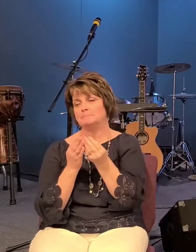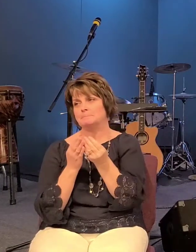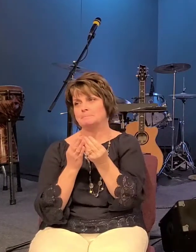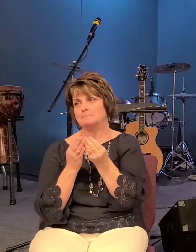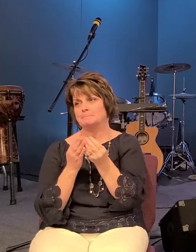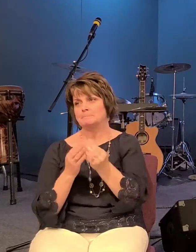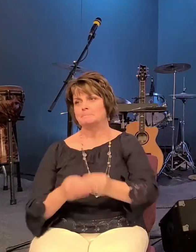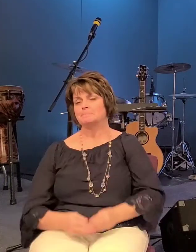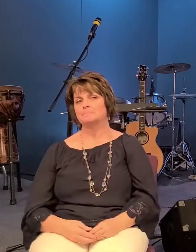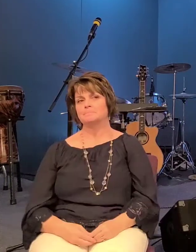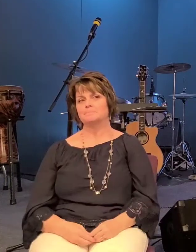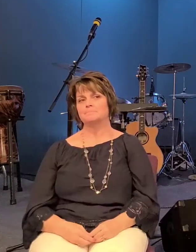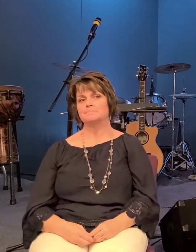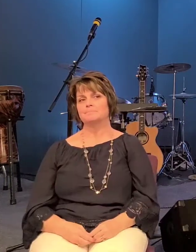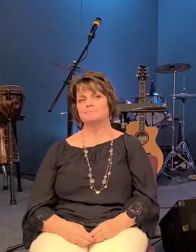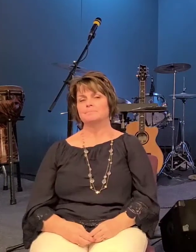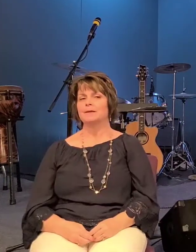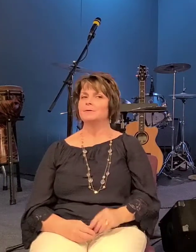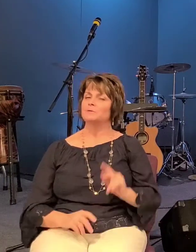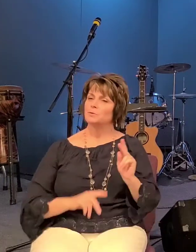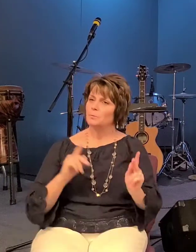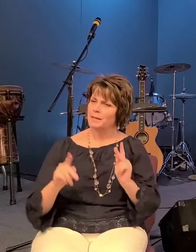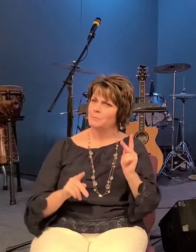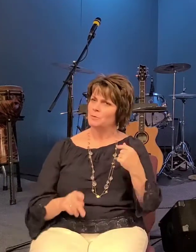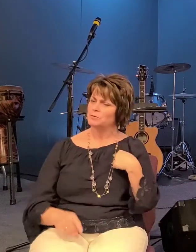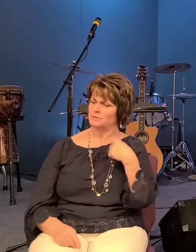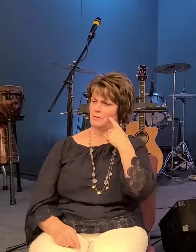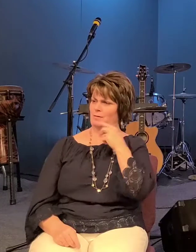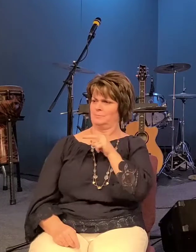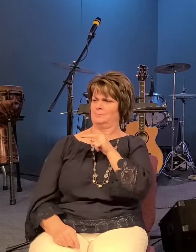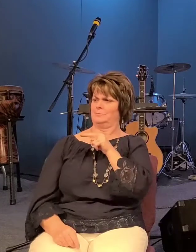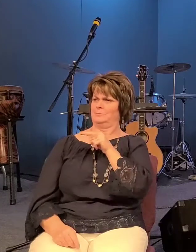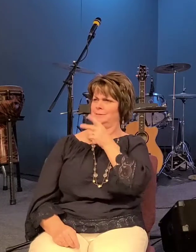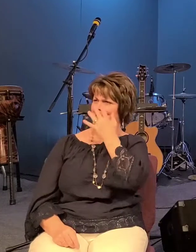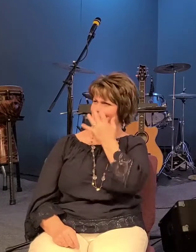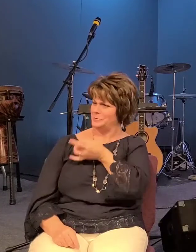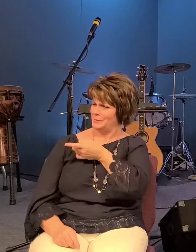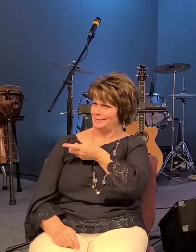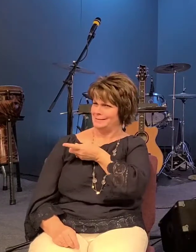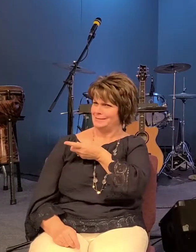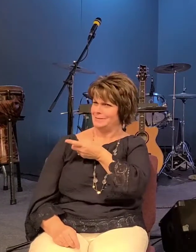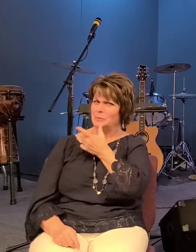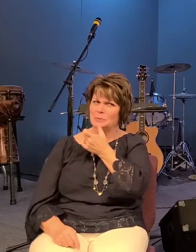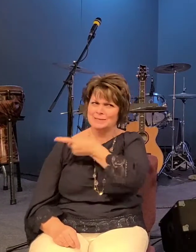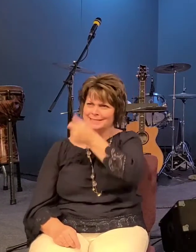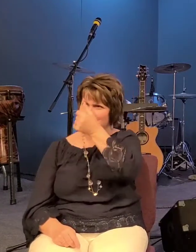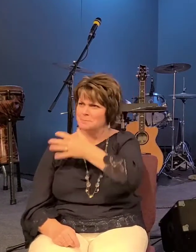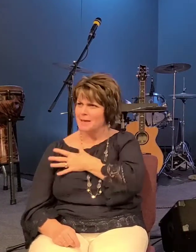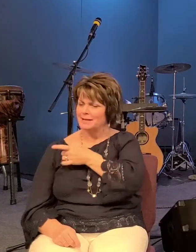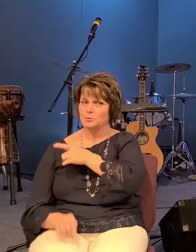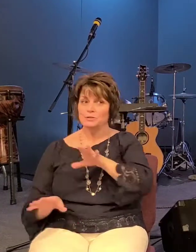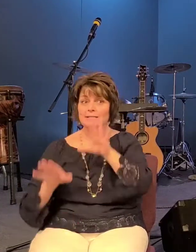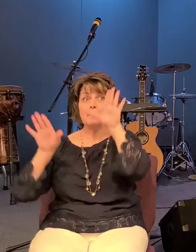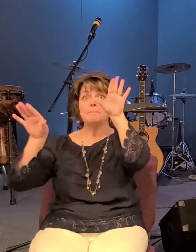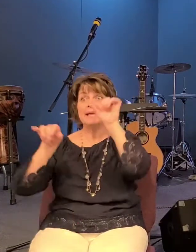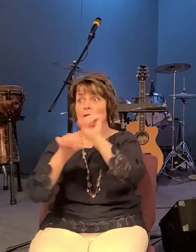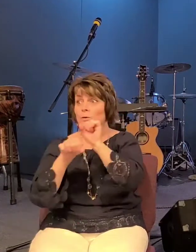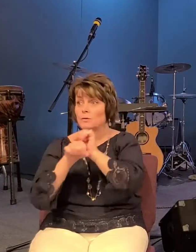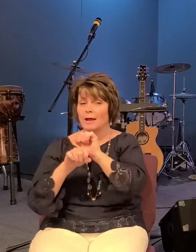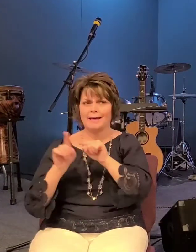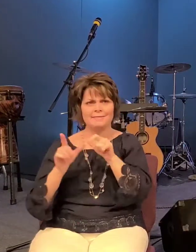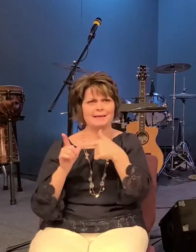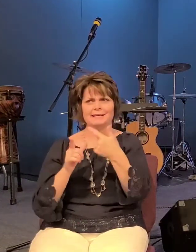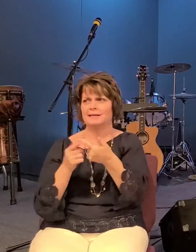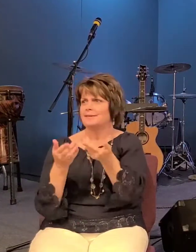and this made jesus interesting this teacher who is this man he does these miracles he doesn't